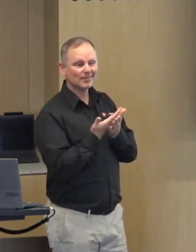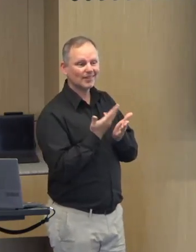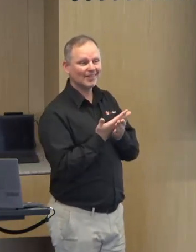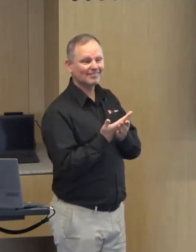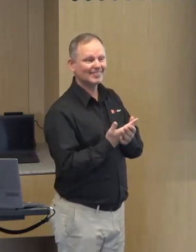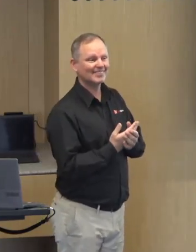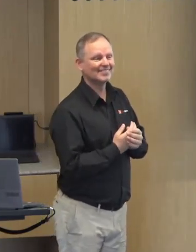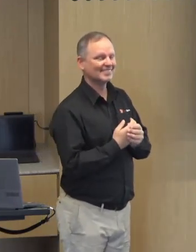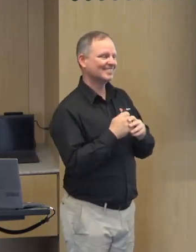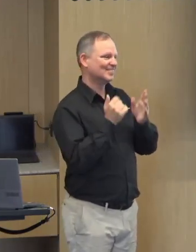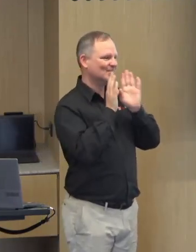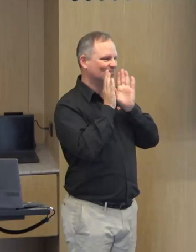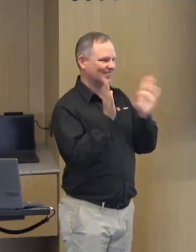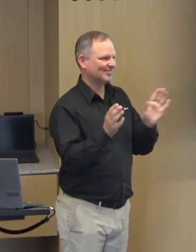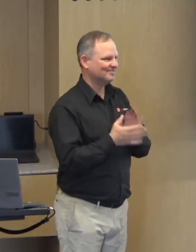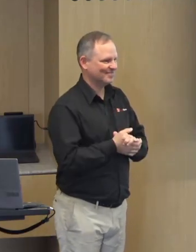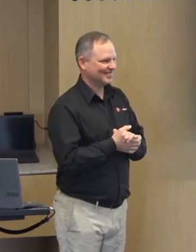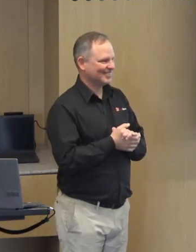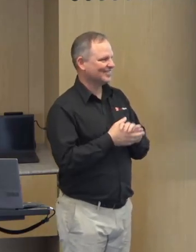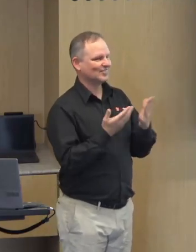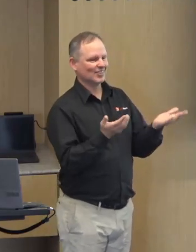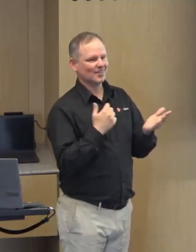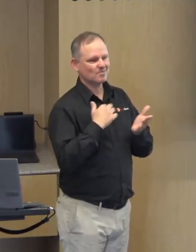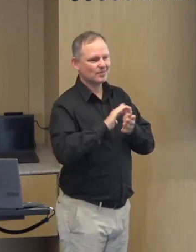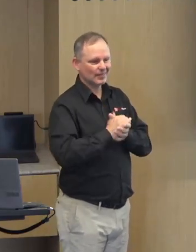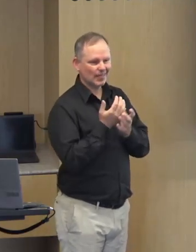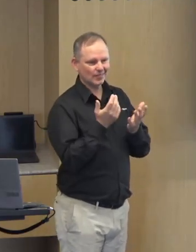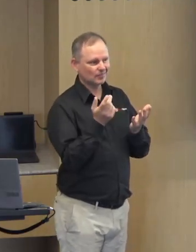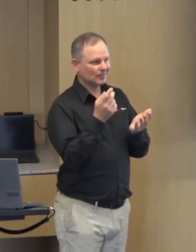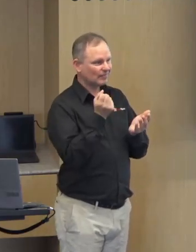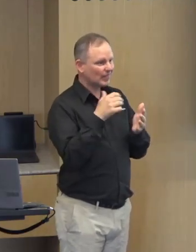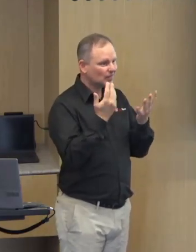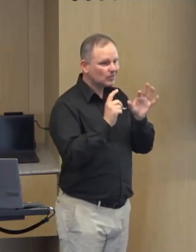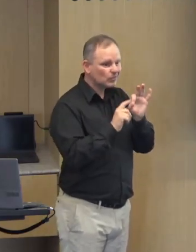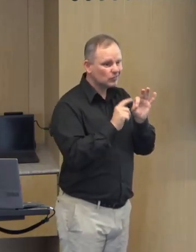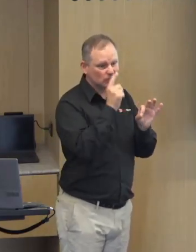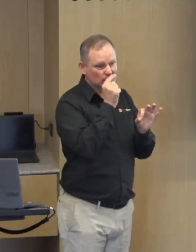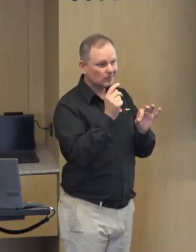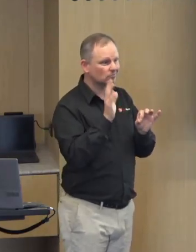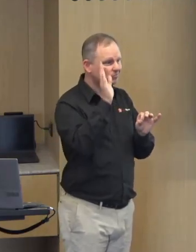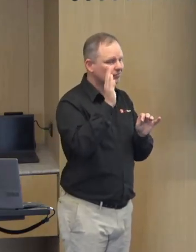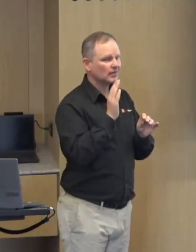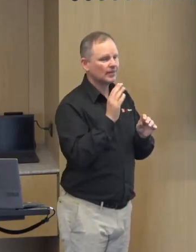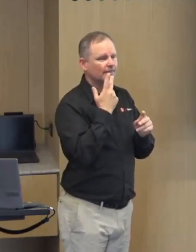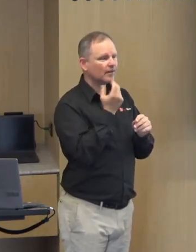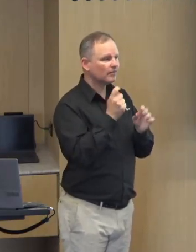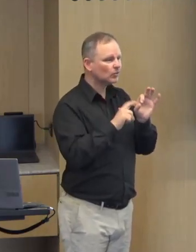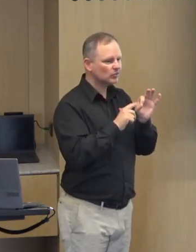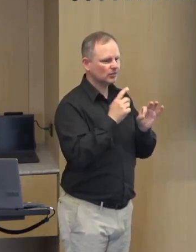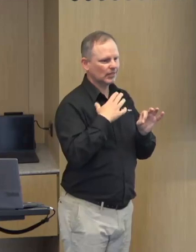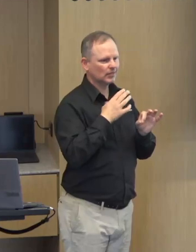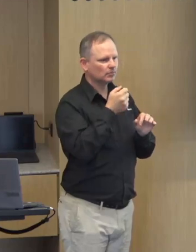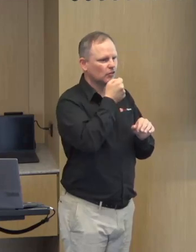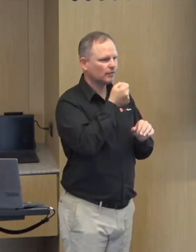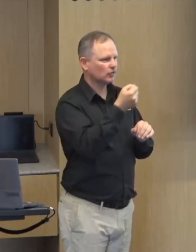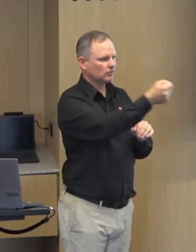four minutes left wow that's incredible okay so if there's any questions we've got a short amount of time um